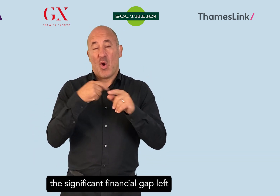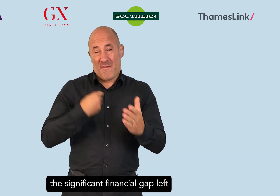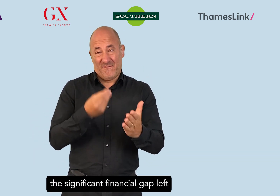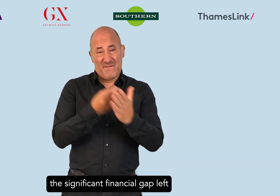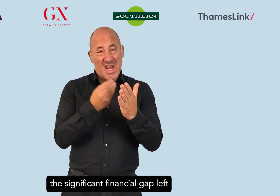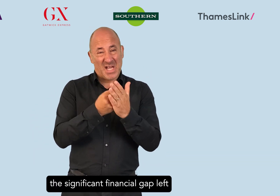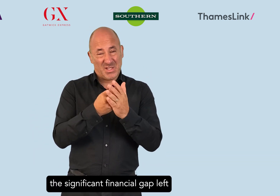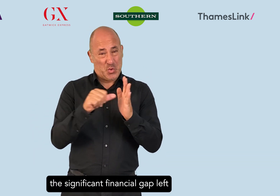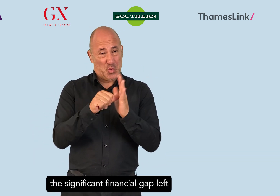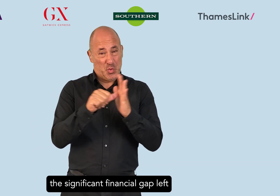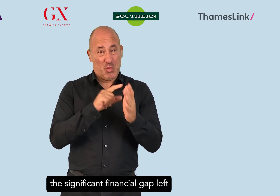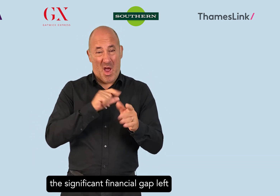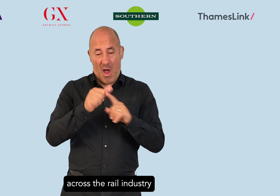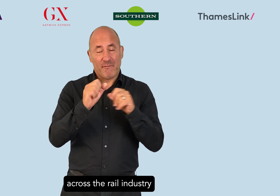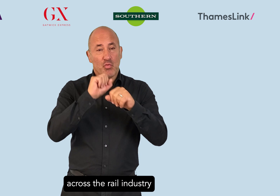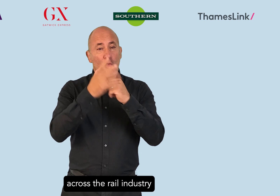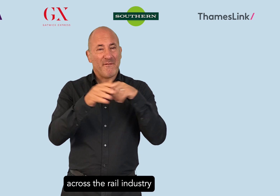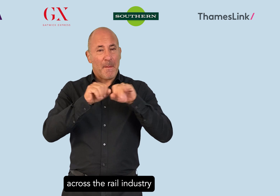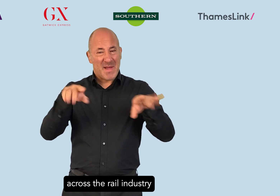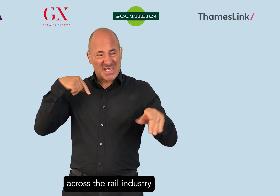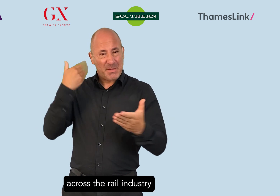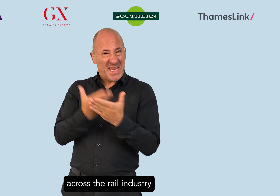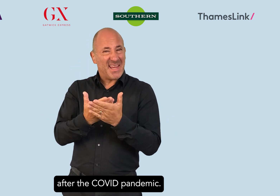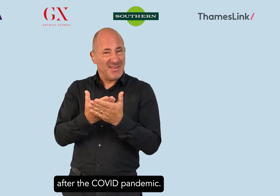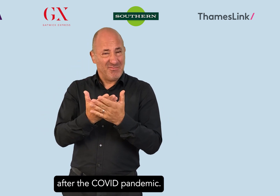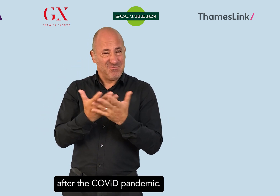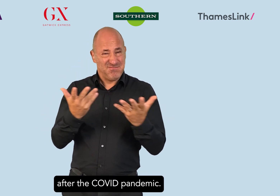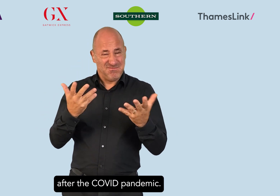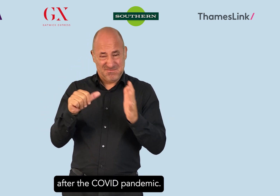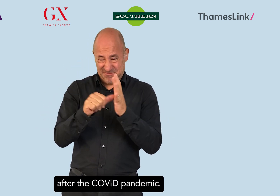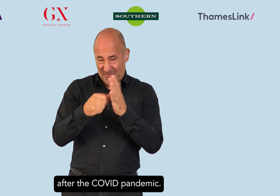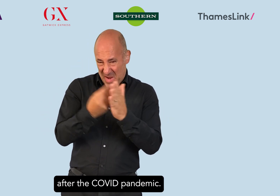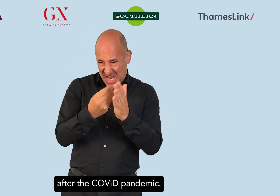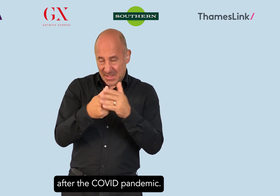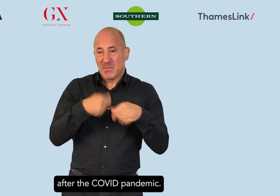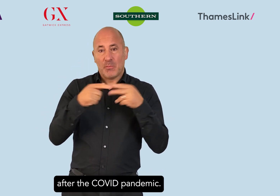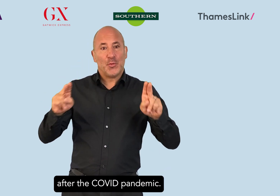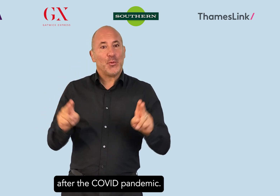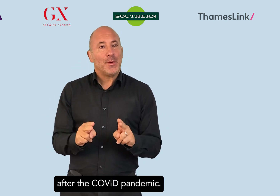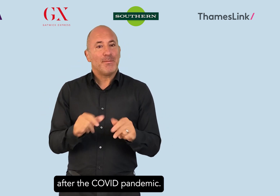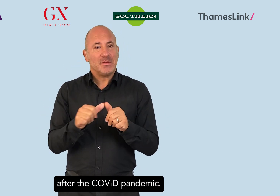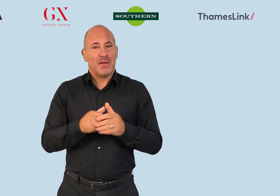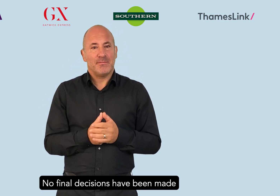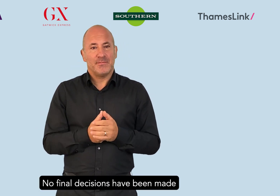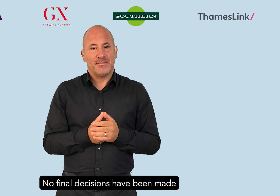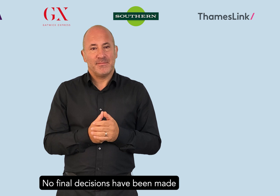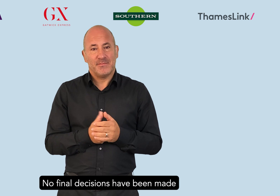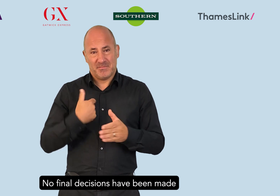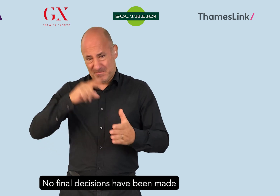significant financial gap left across the rail industry after the COVID pandemic. No final decisions